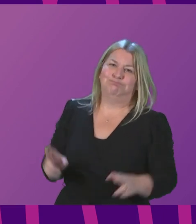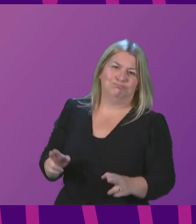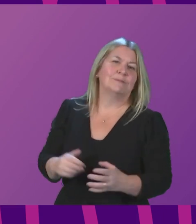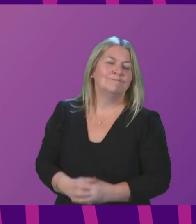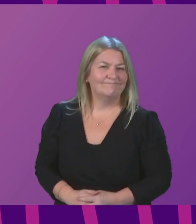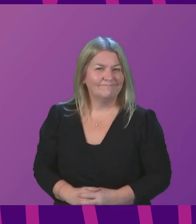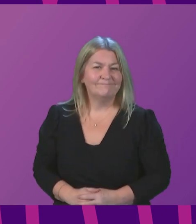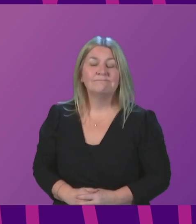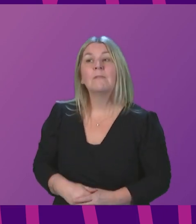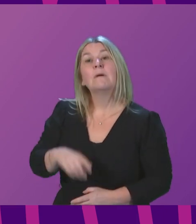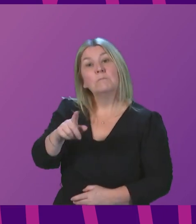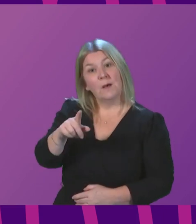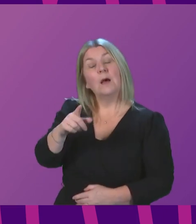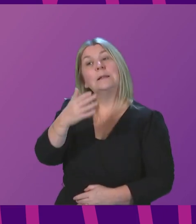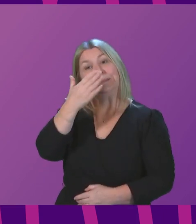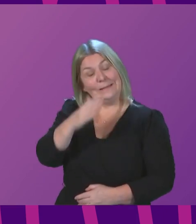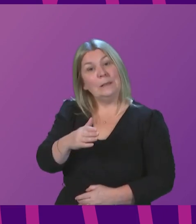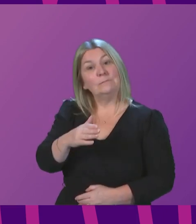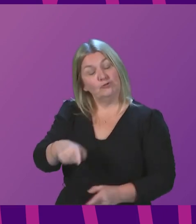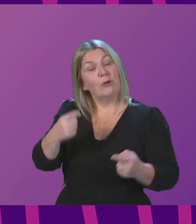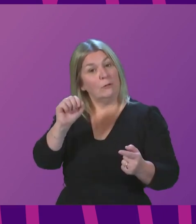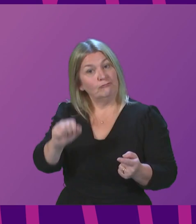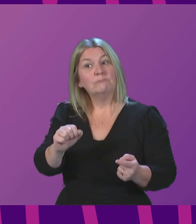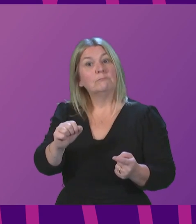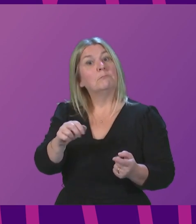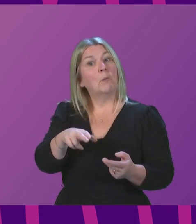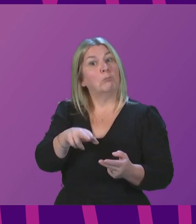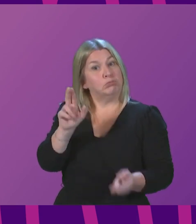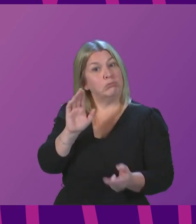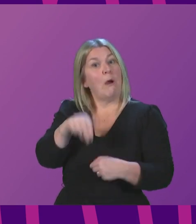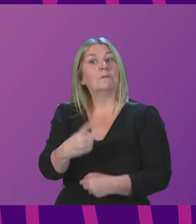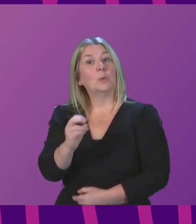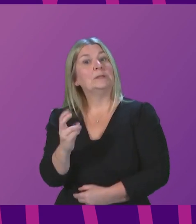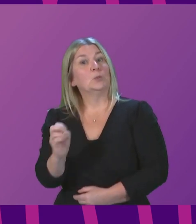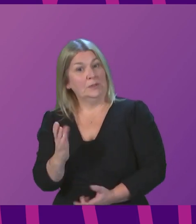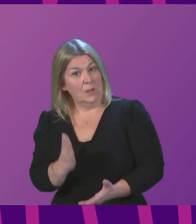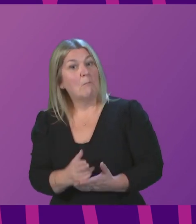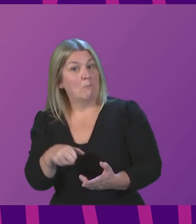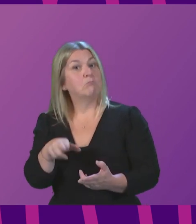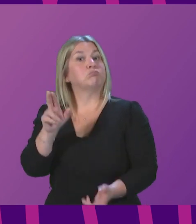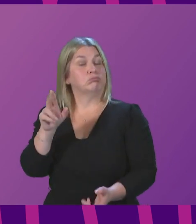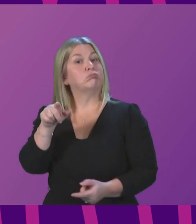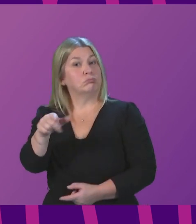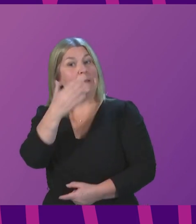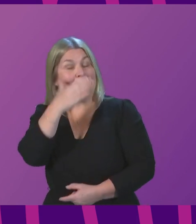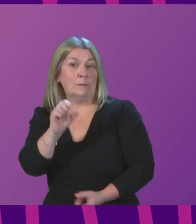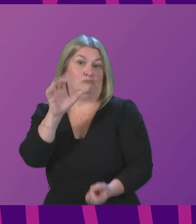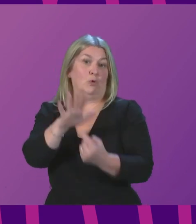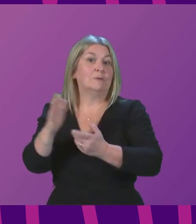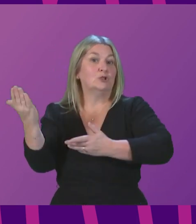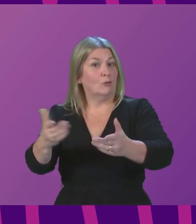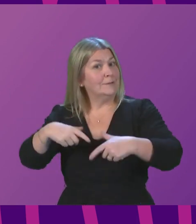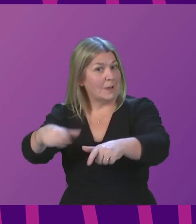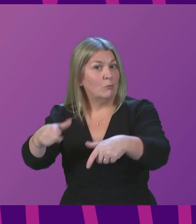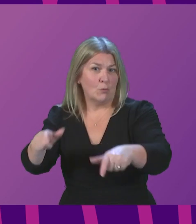challenges, curbside recycling actually increased during 2020, and I know local authorities worked really hard to keep priority services going throughout the